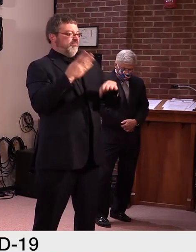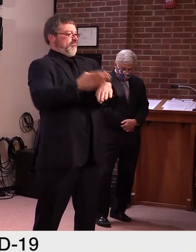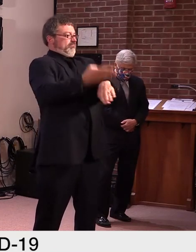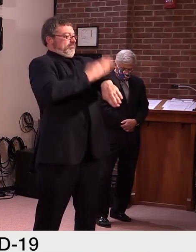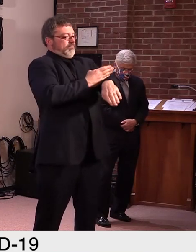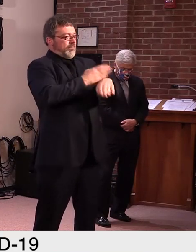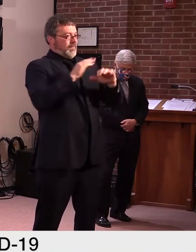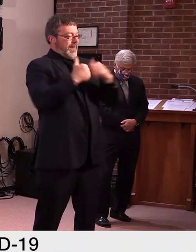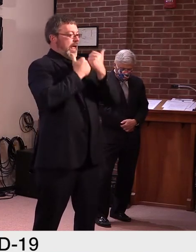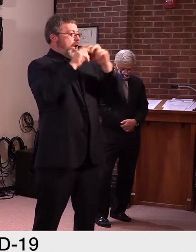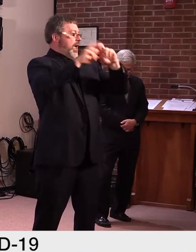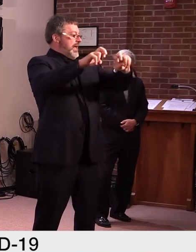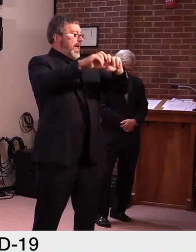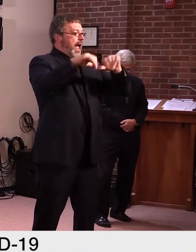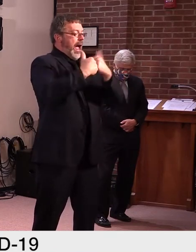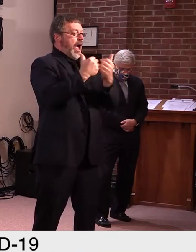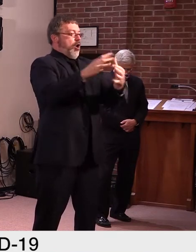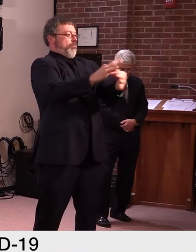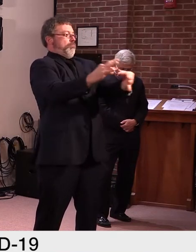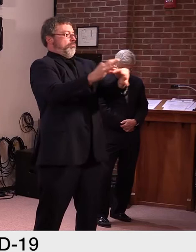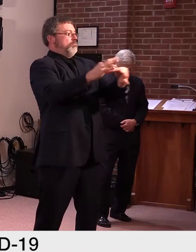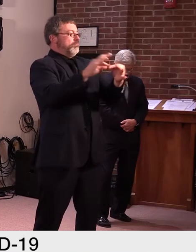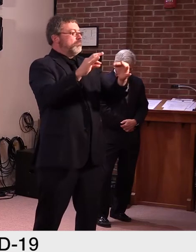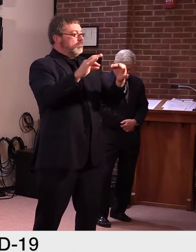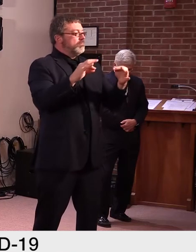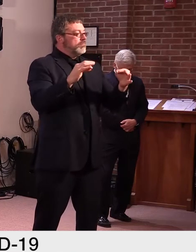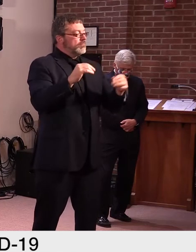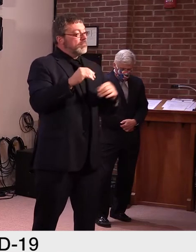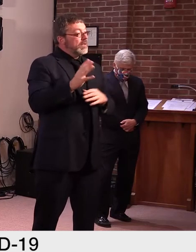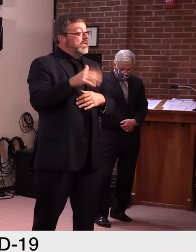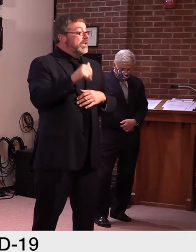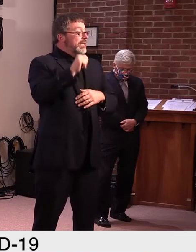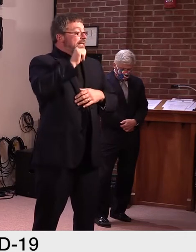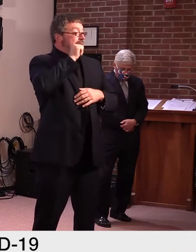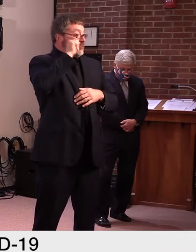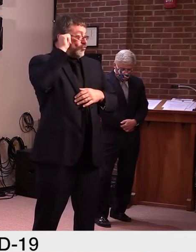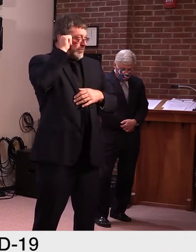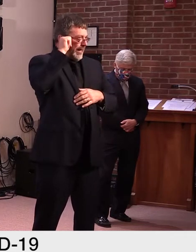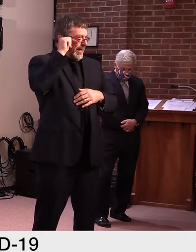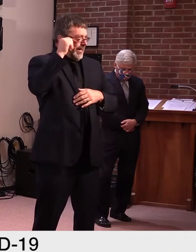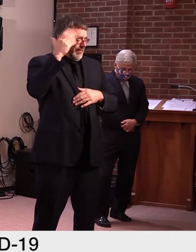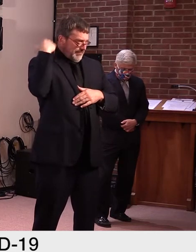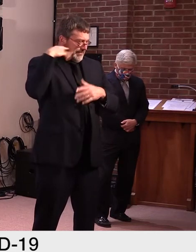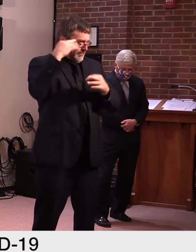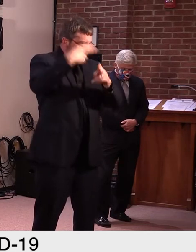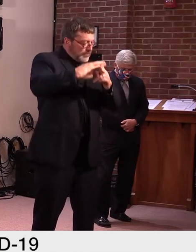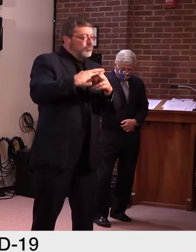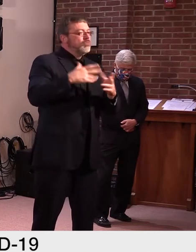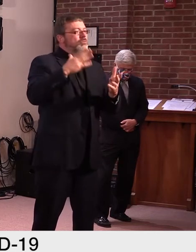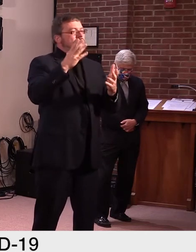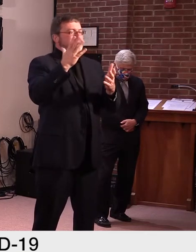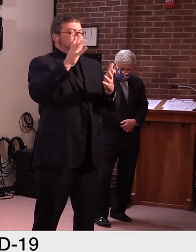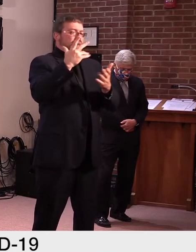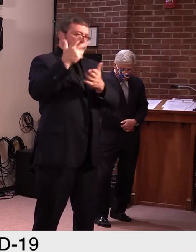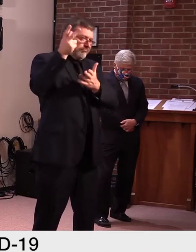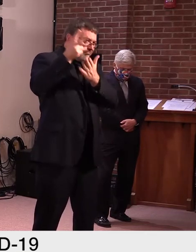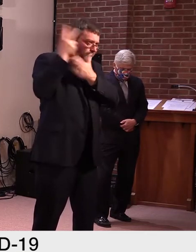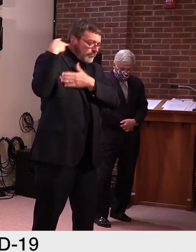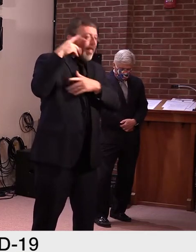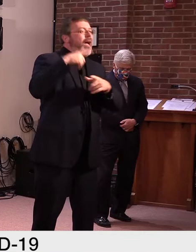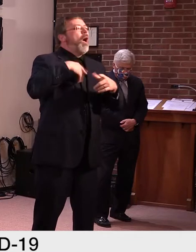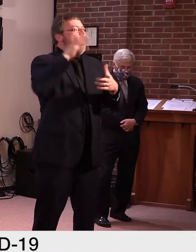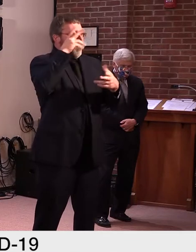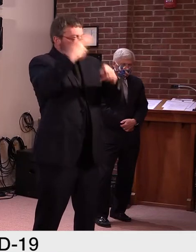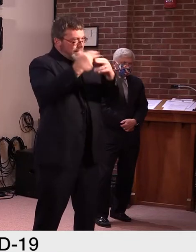superintendents yesterday is that we intend to pick up this conversation next week and endeavor, hopefully, to identify a specific date when we make that